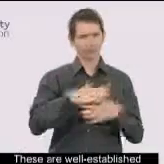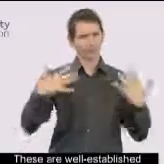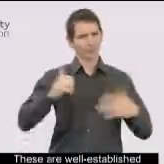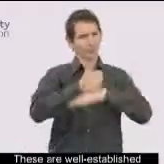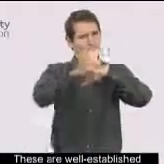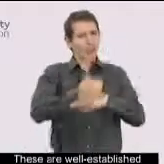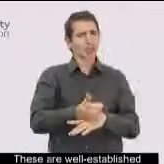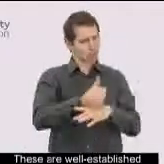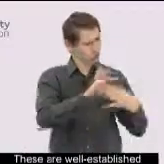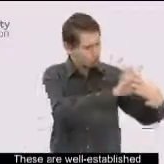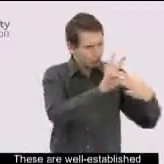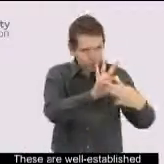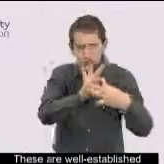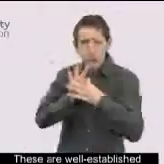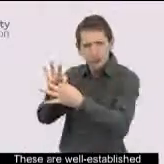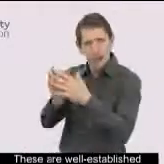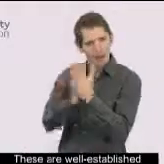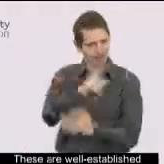These are well established to contribute to our work.